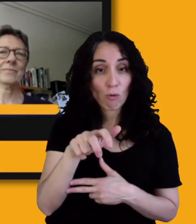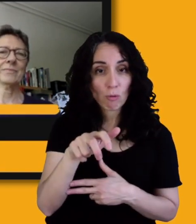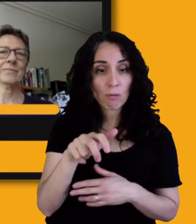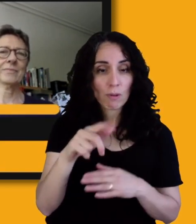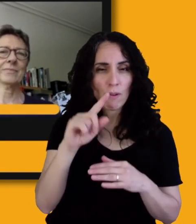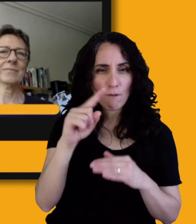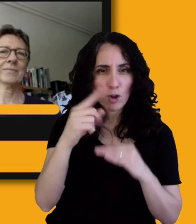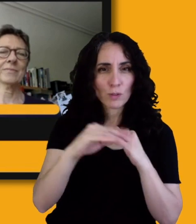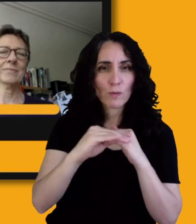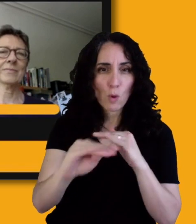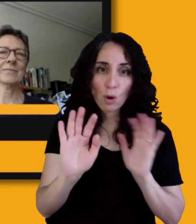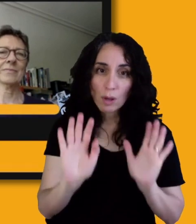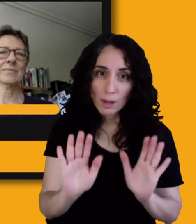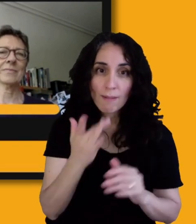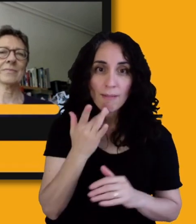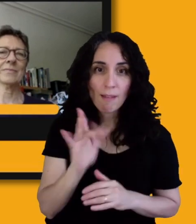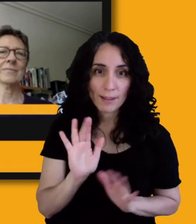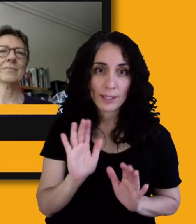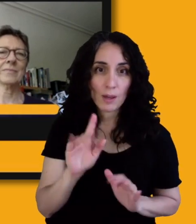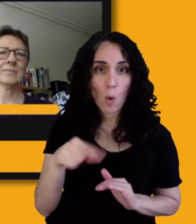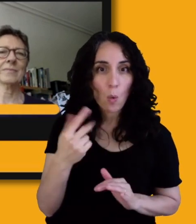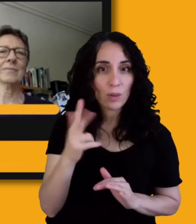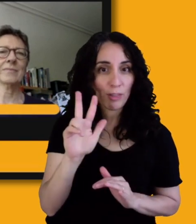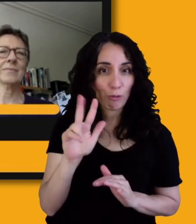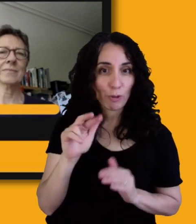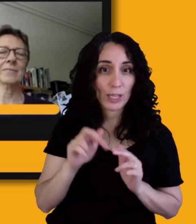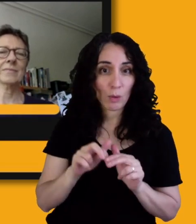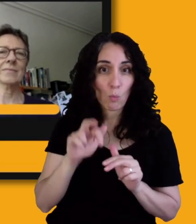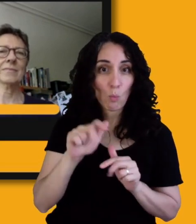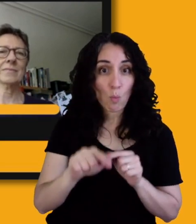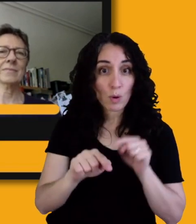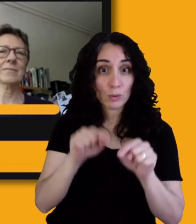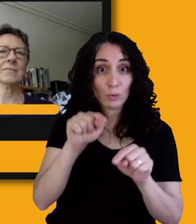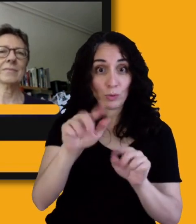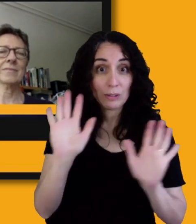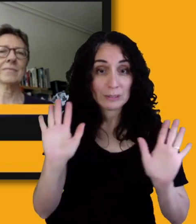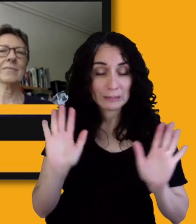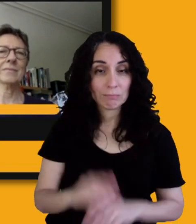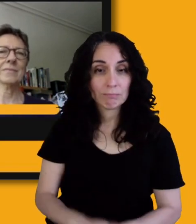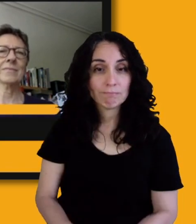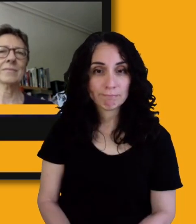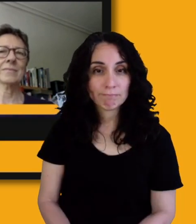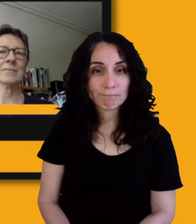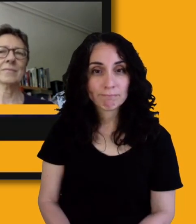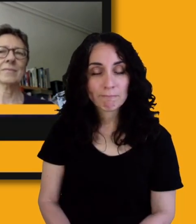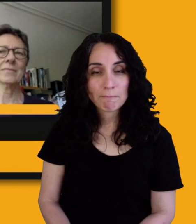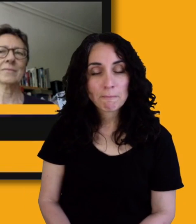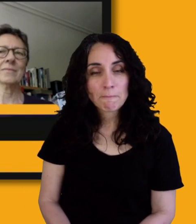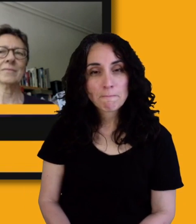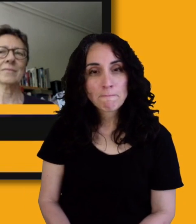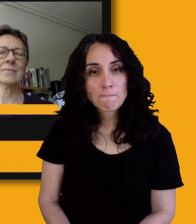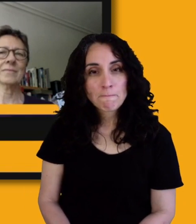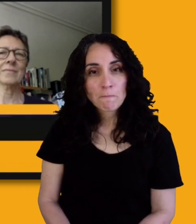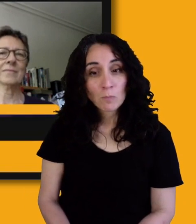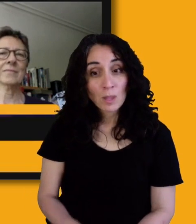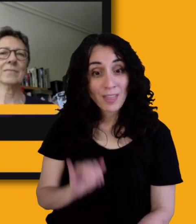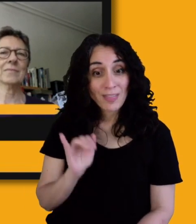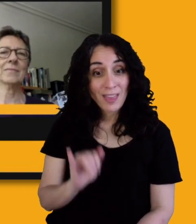then I'm right on the first floor. So I got really lucky with that. But just some of the things that I saw during that